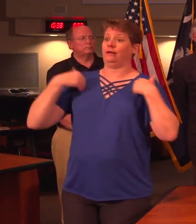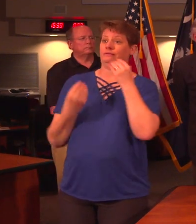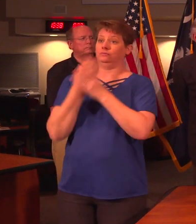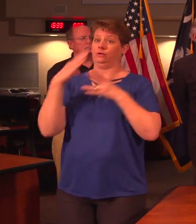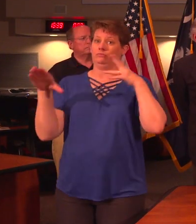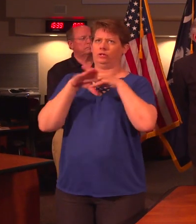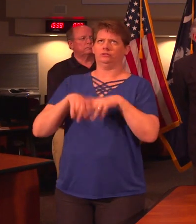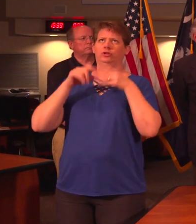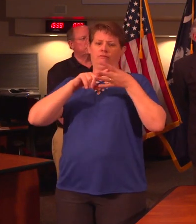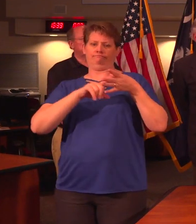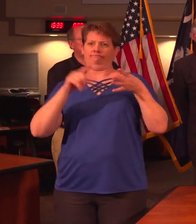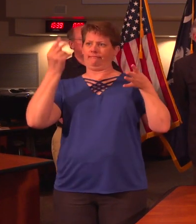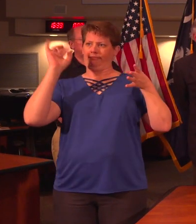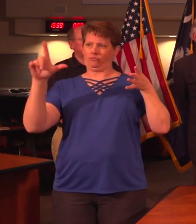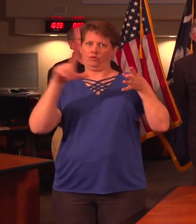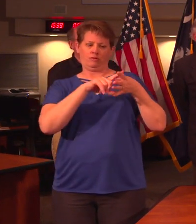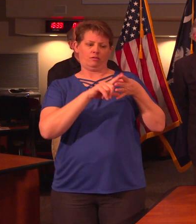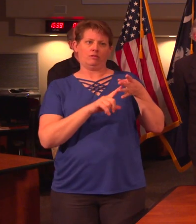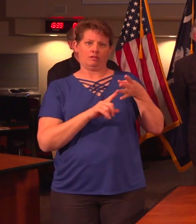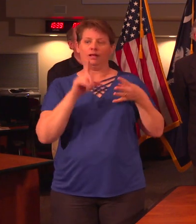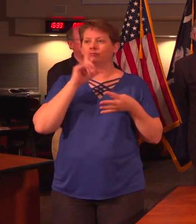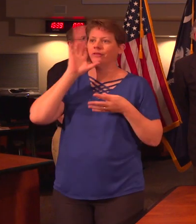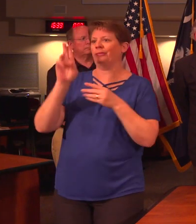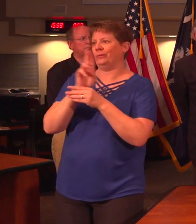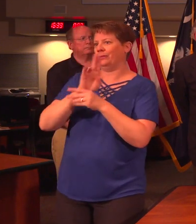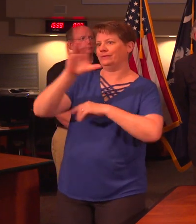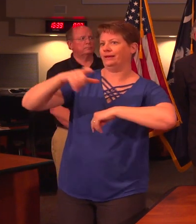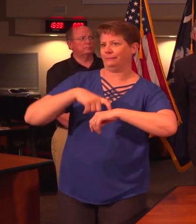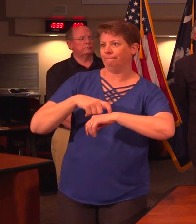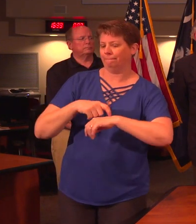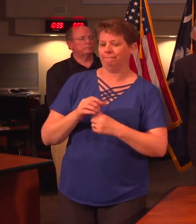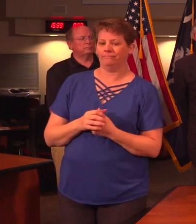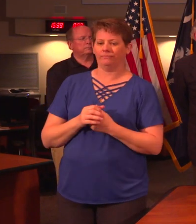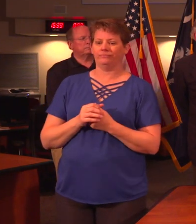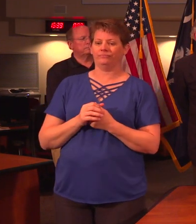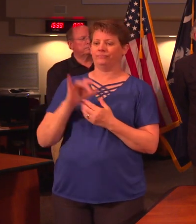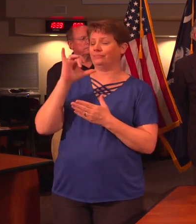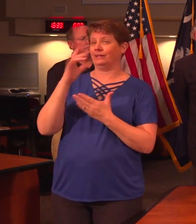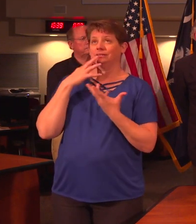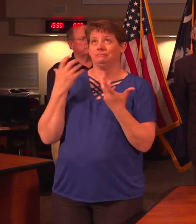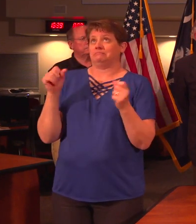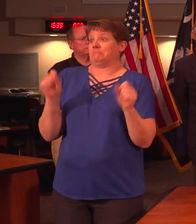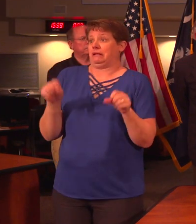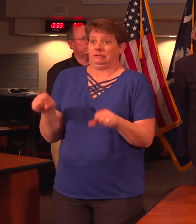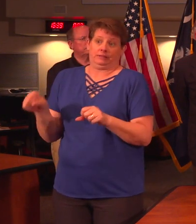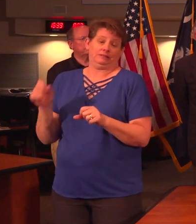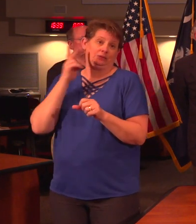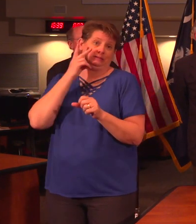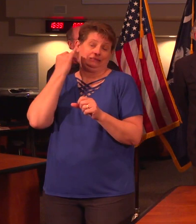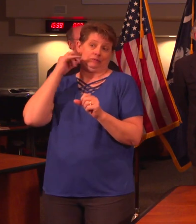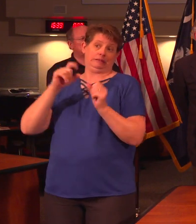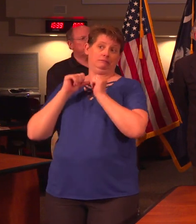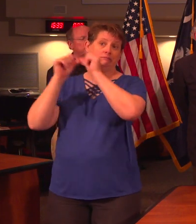starting 1st of April. I'm sure they're going to be using those. All of that is just possibilities. We'll see how long this closure